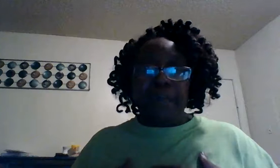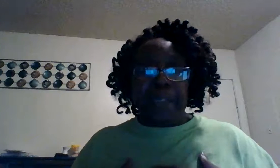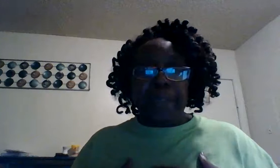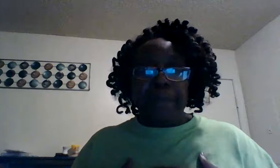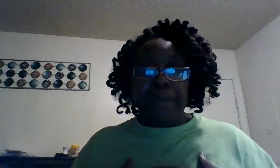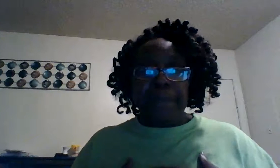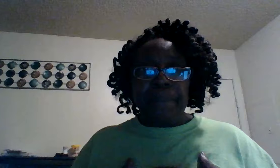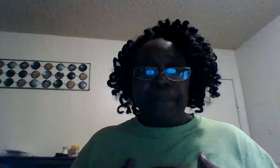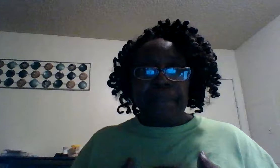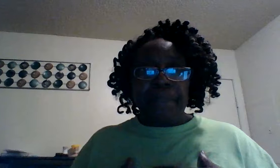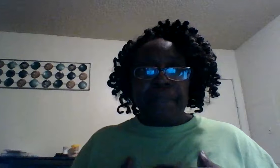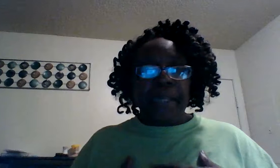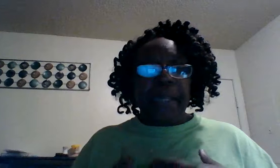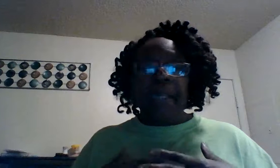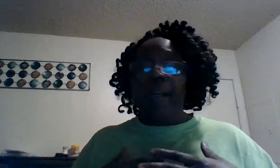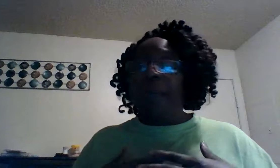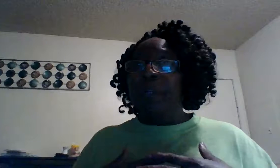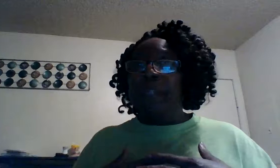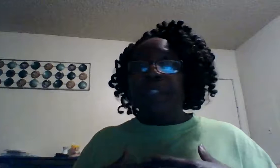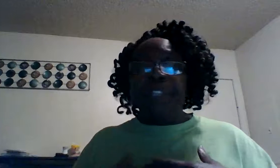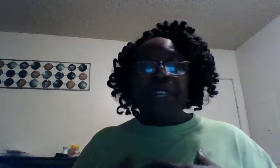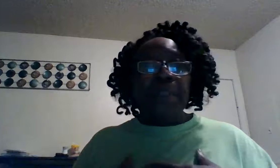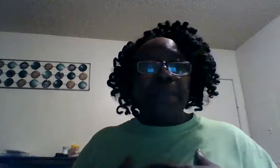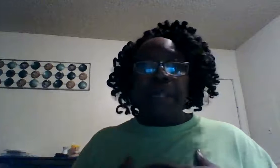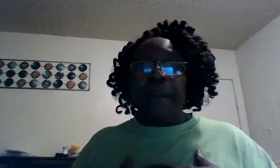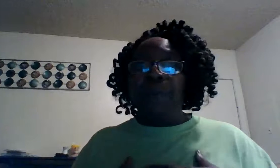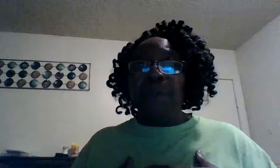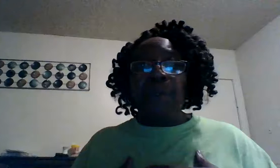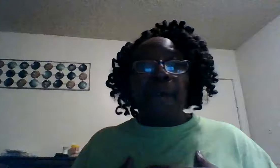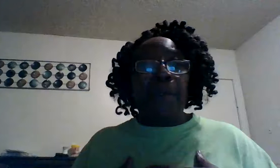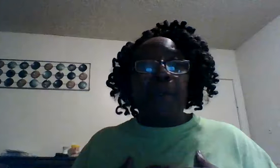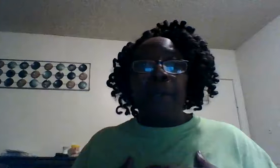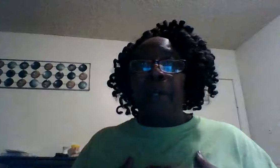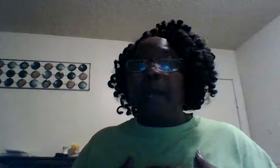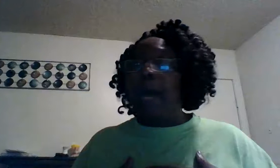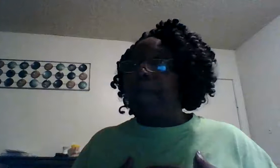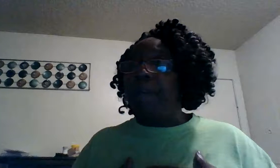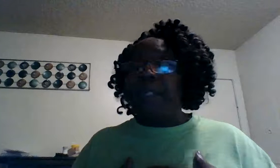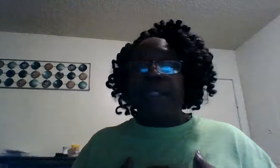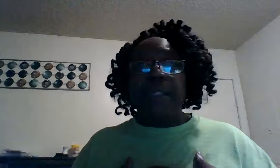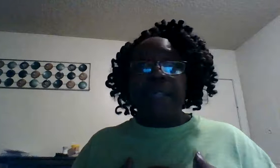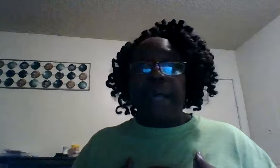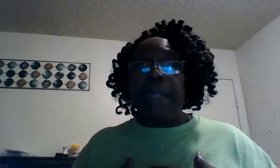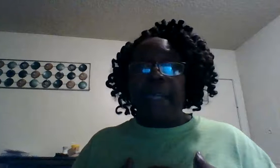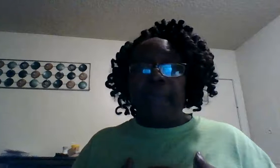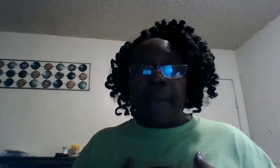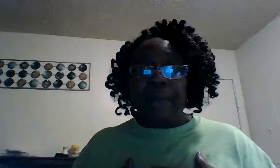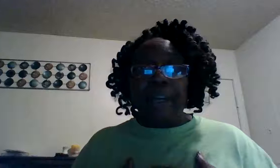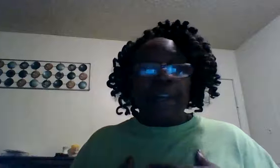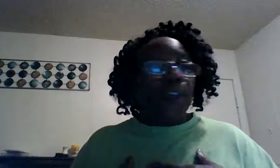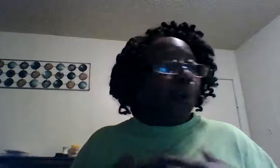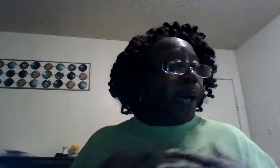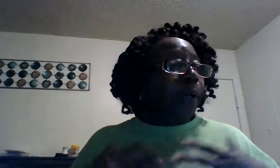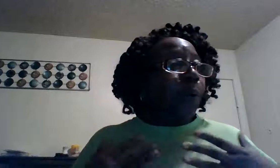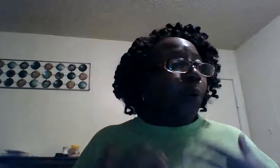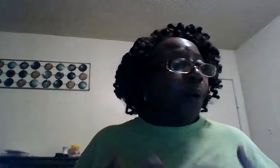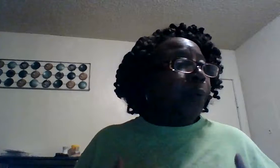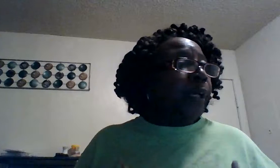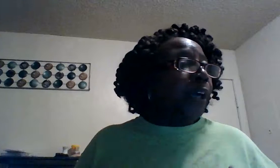me and that love will continue to be there no matter what i face in daily life no matter what we're